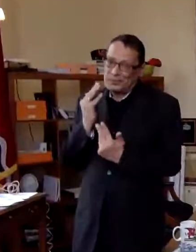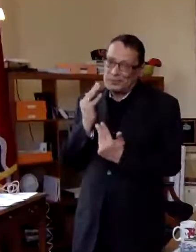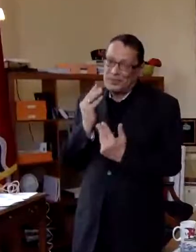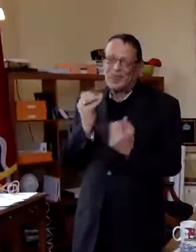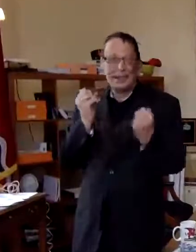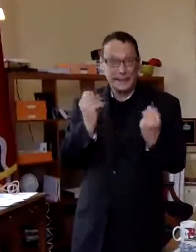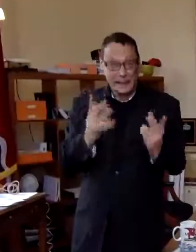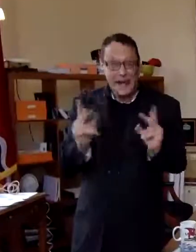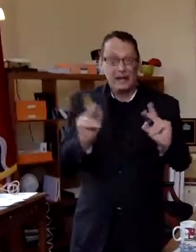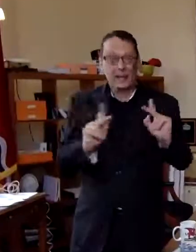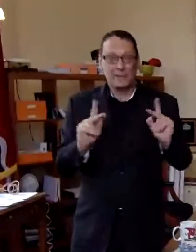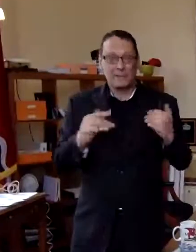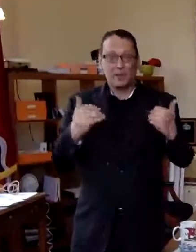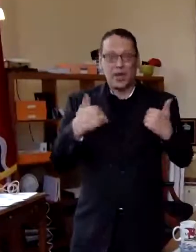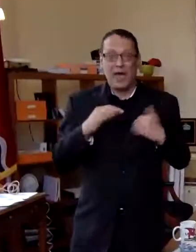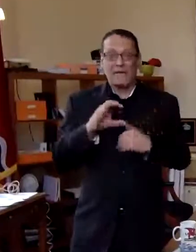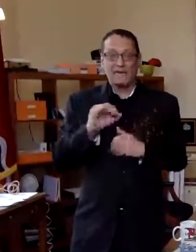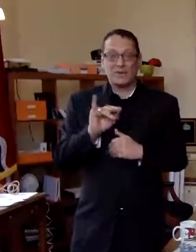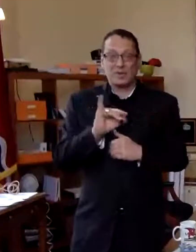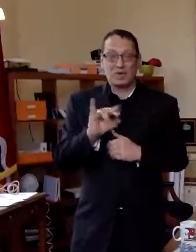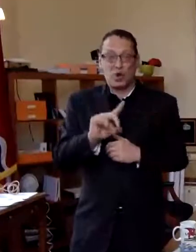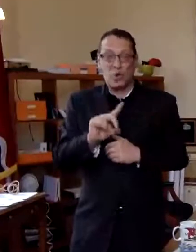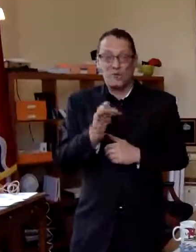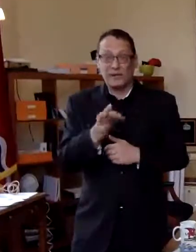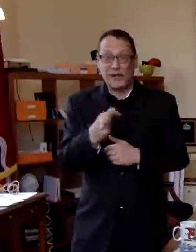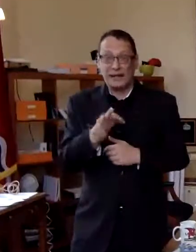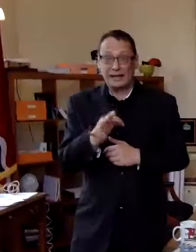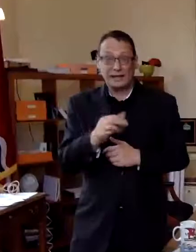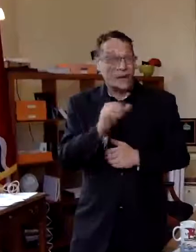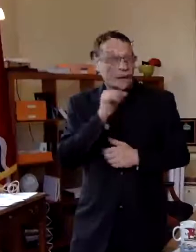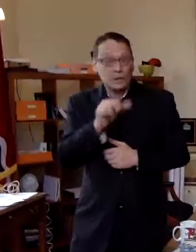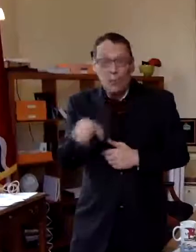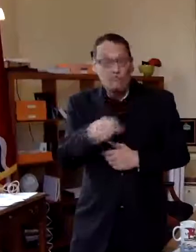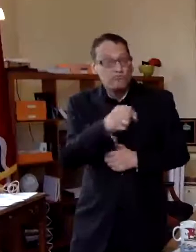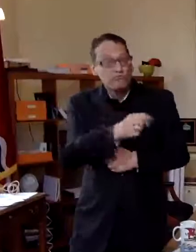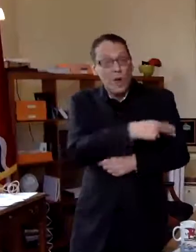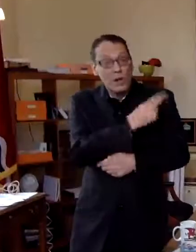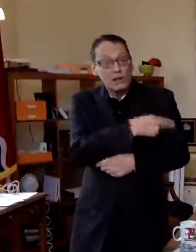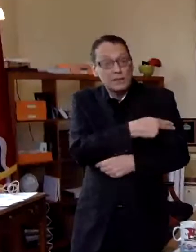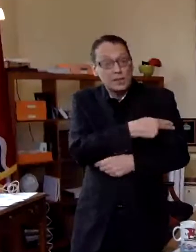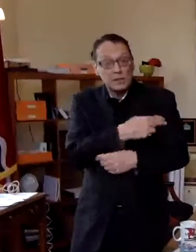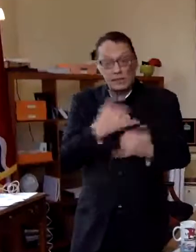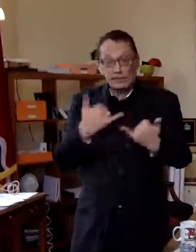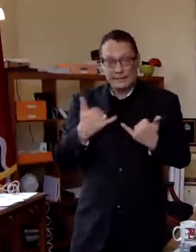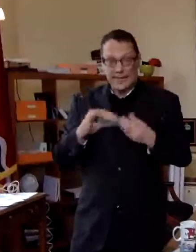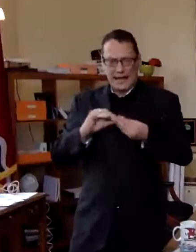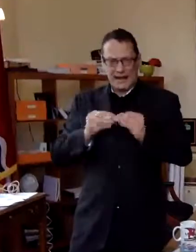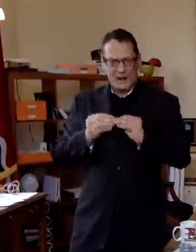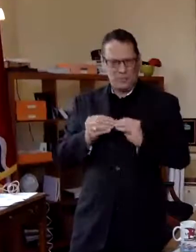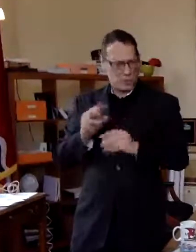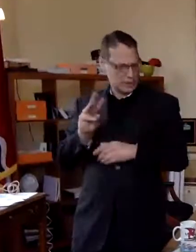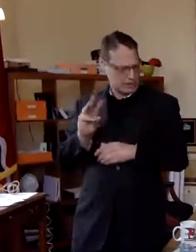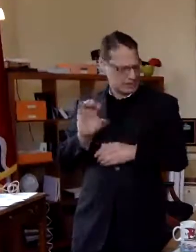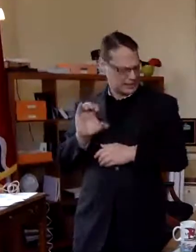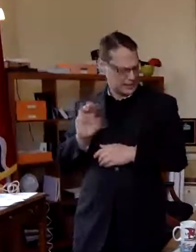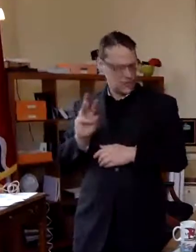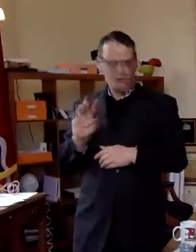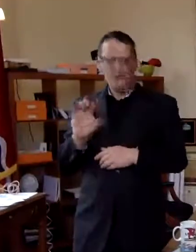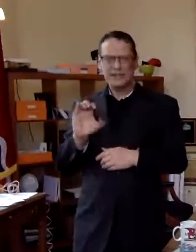have covet 19 and actually don't end up going into the hospital even when you look at today's hospital numbers what was it 600